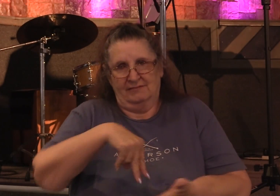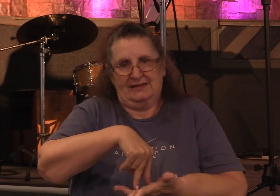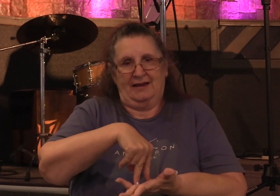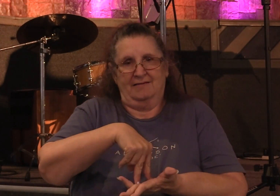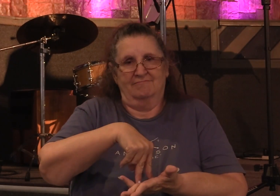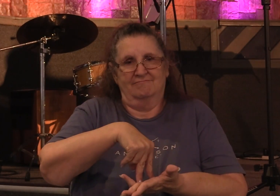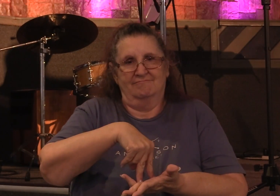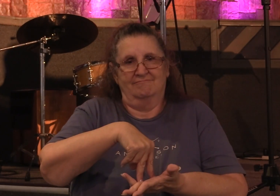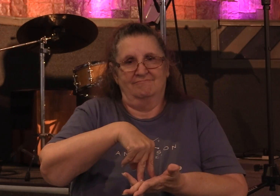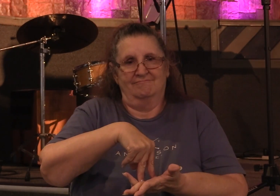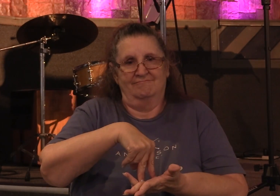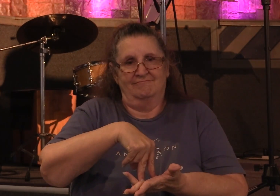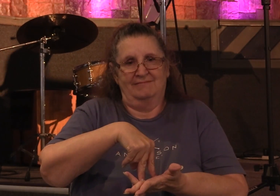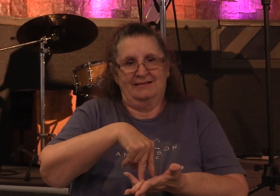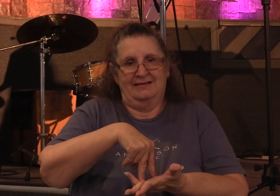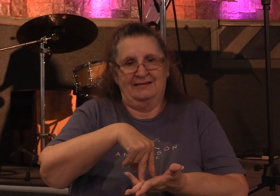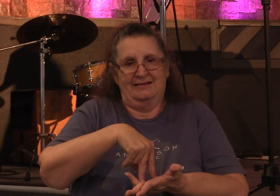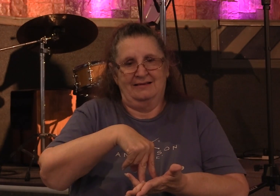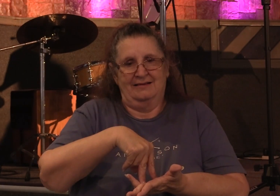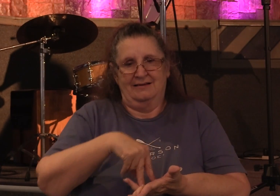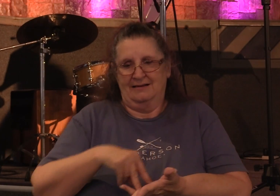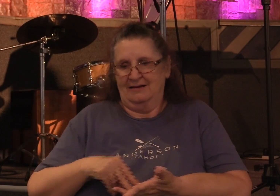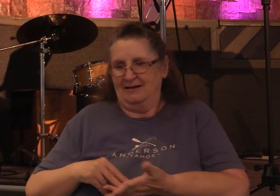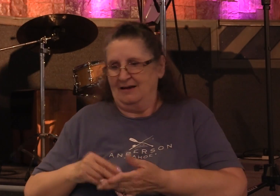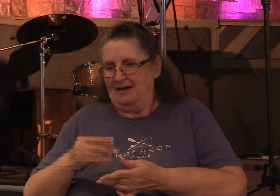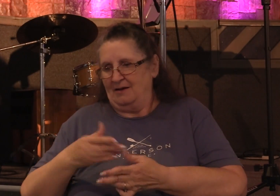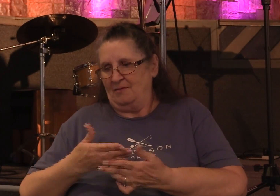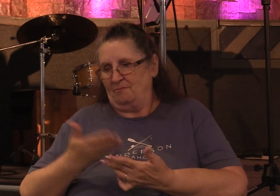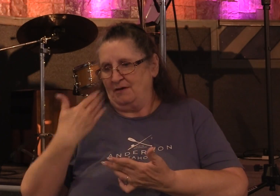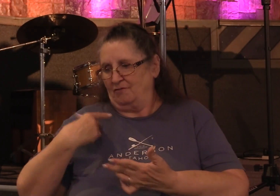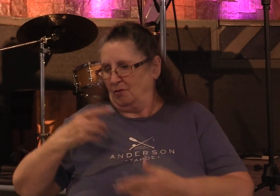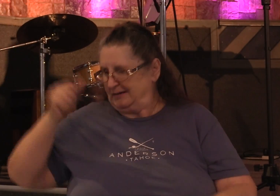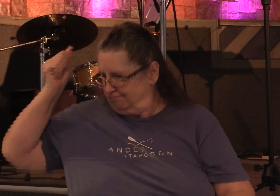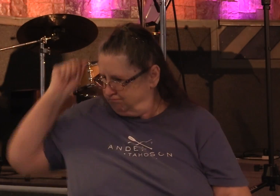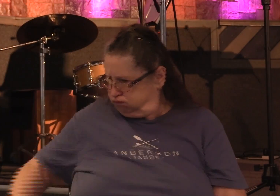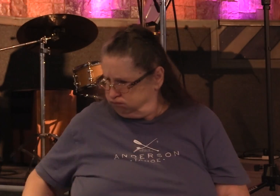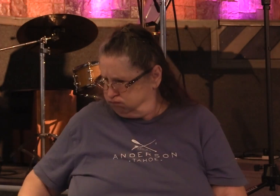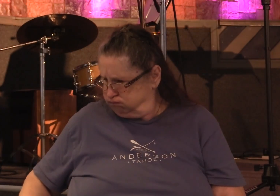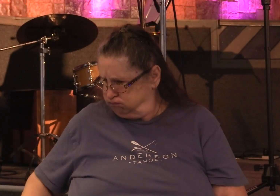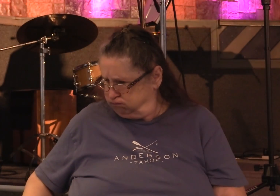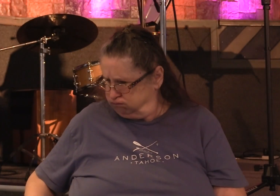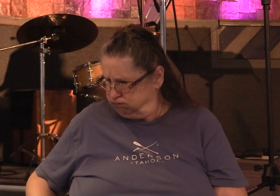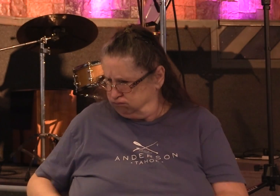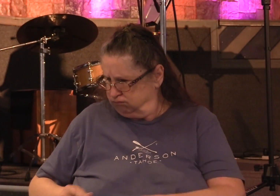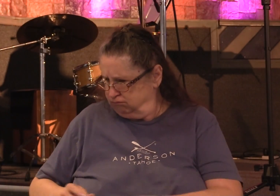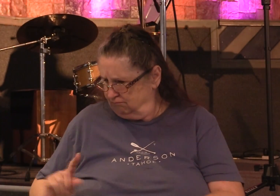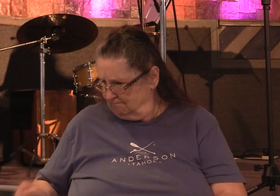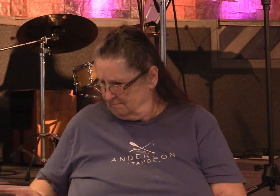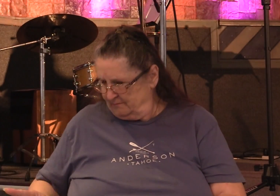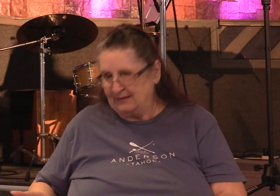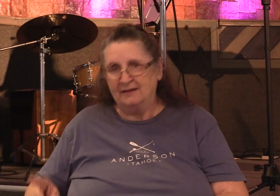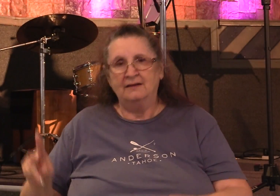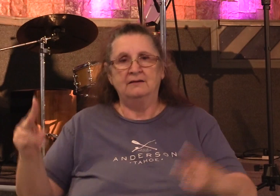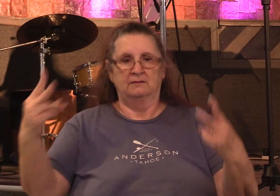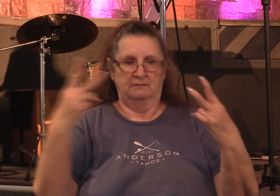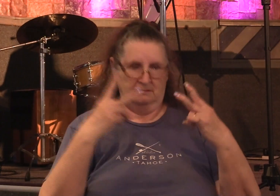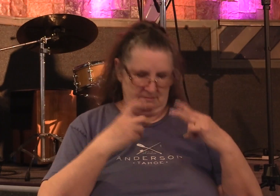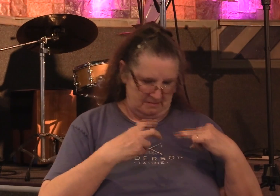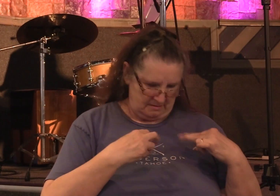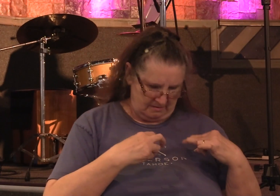and so before we drop the hammer on ananias and sapphira we should first look at our own lives it's always